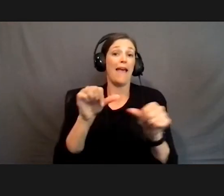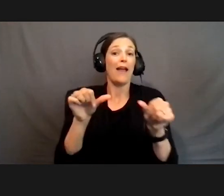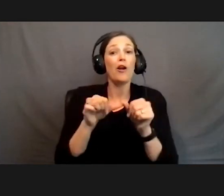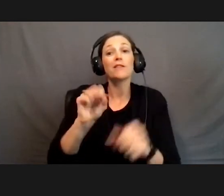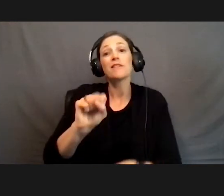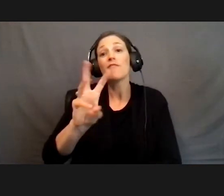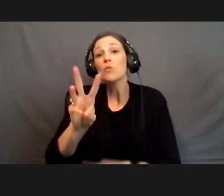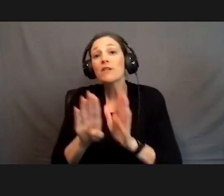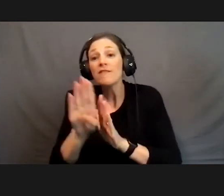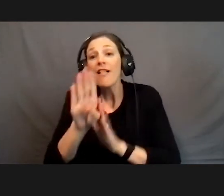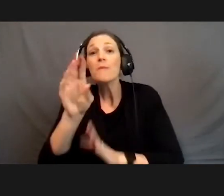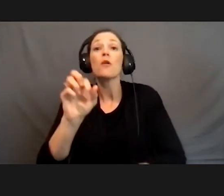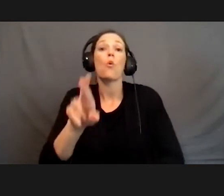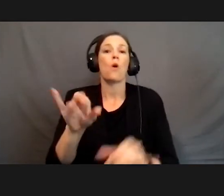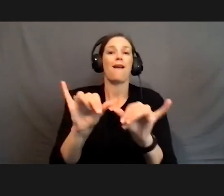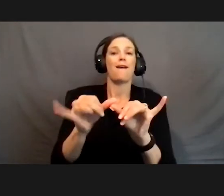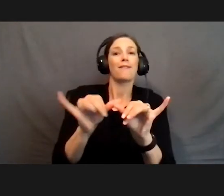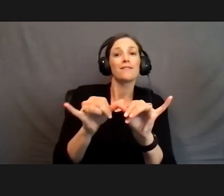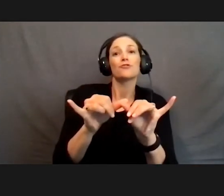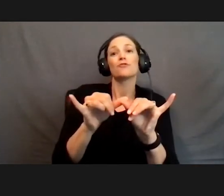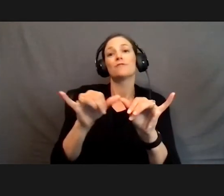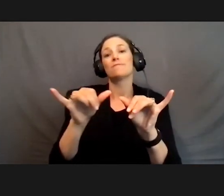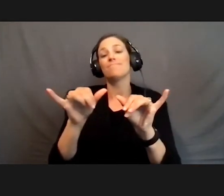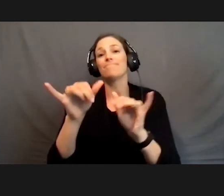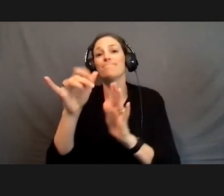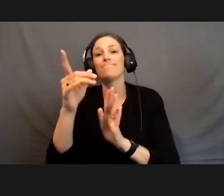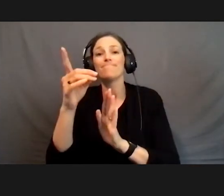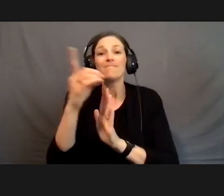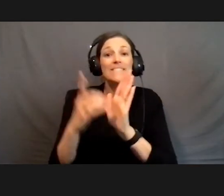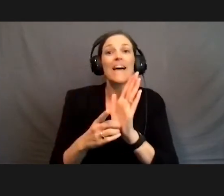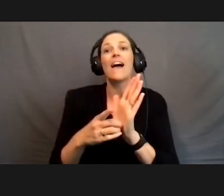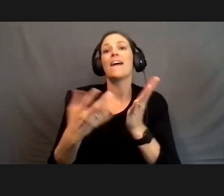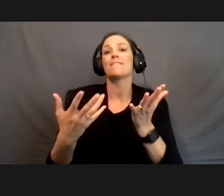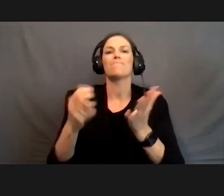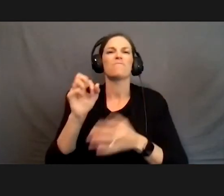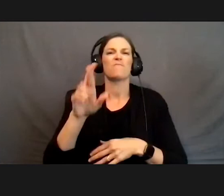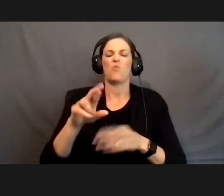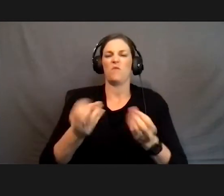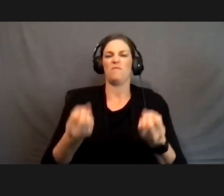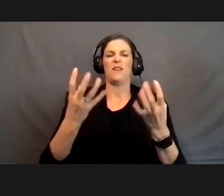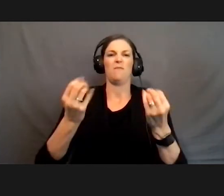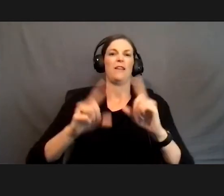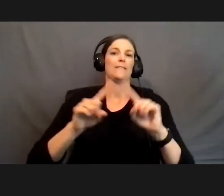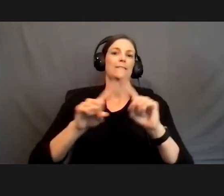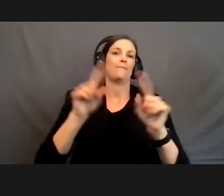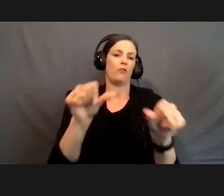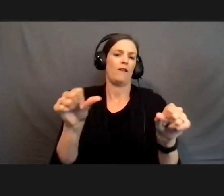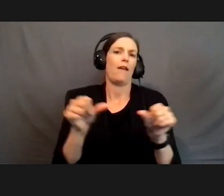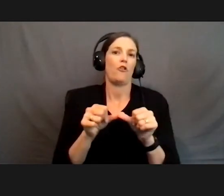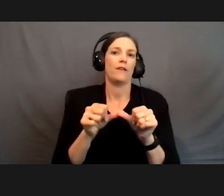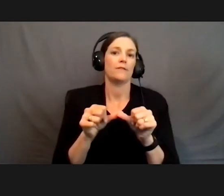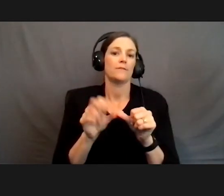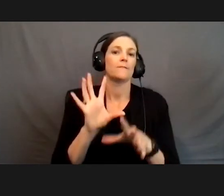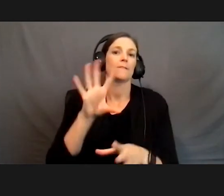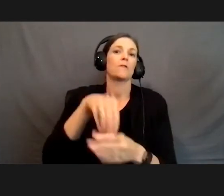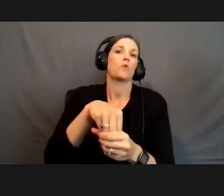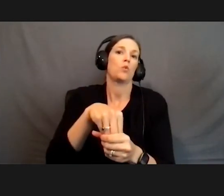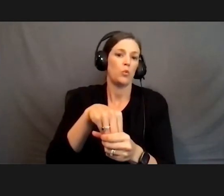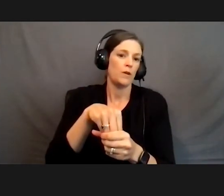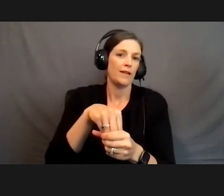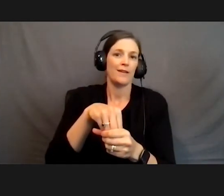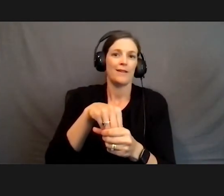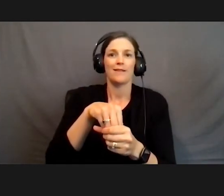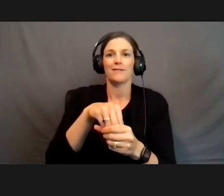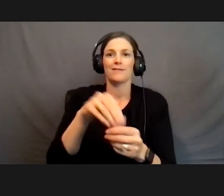into architectural engineering design or into a number of the other areas that include all things,